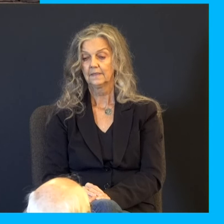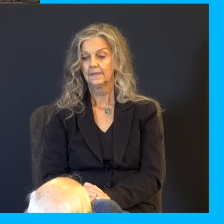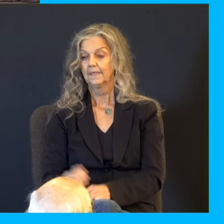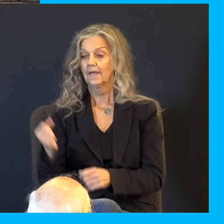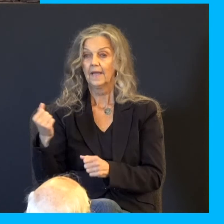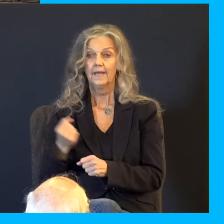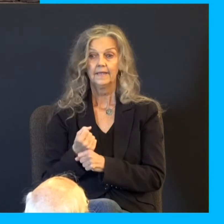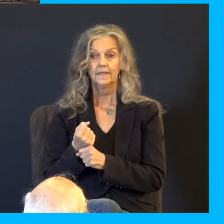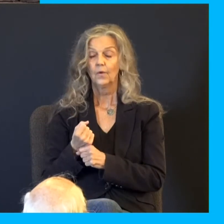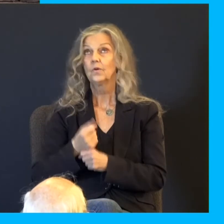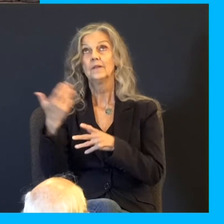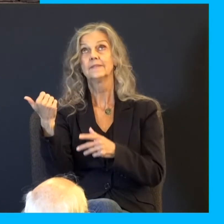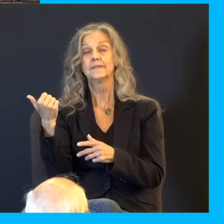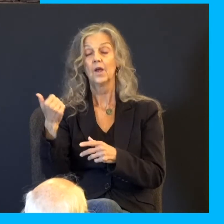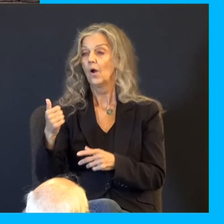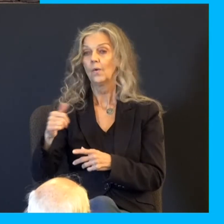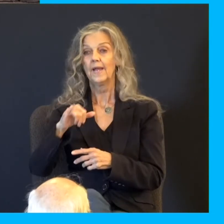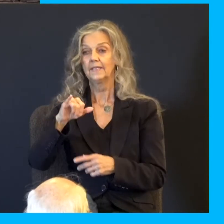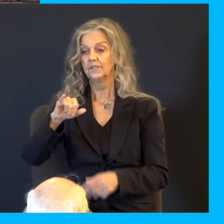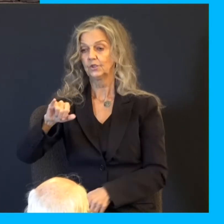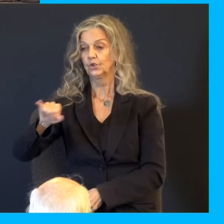go out for me. Now remember, most of his servants don't know what's being said.